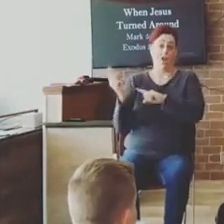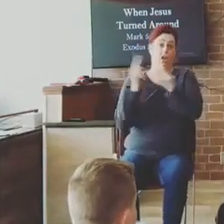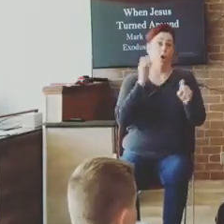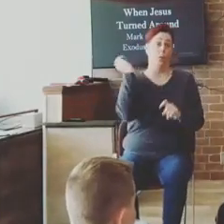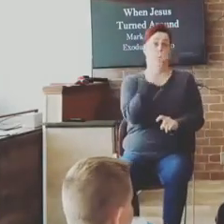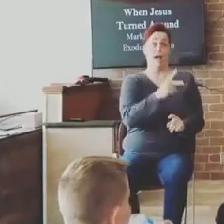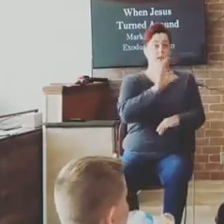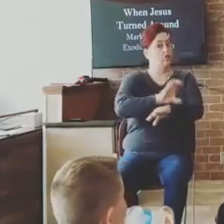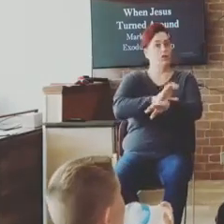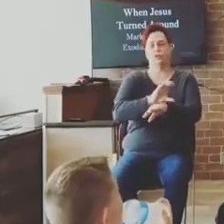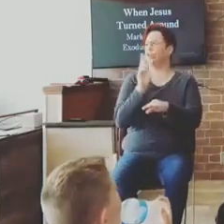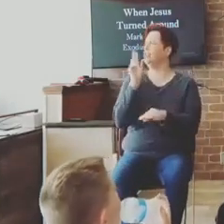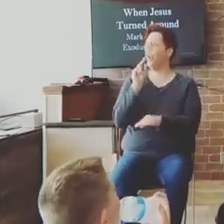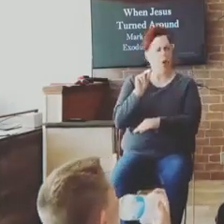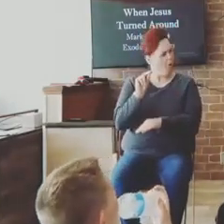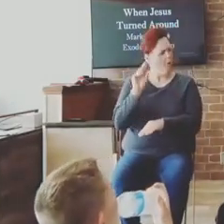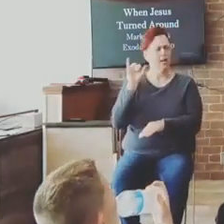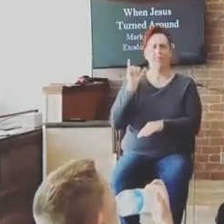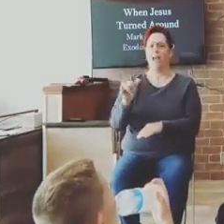But that's not what Jesus wants.